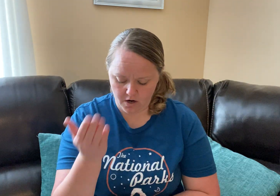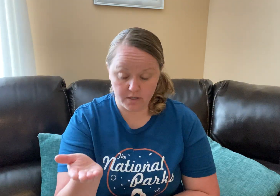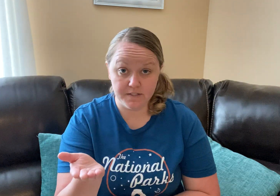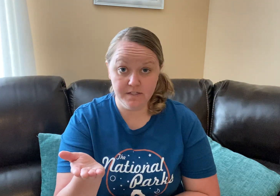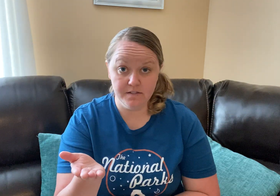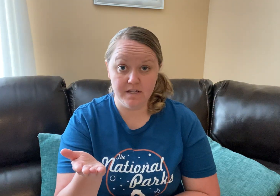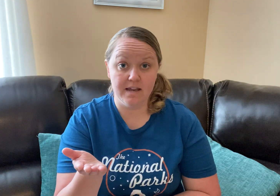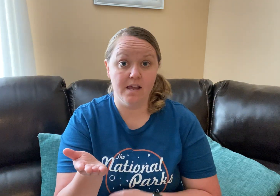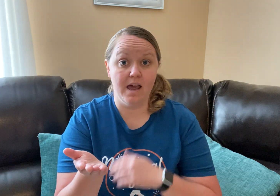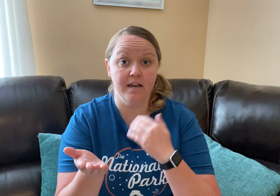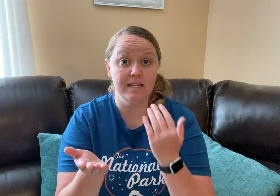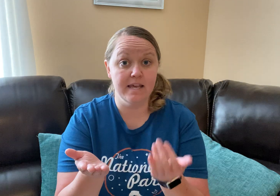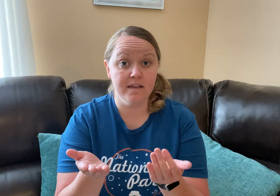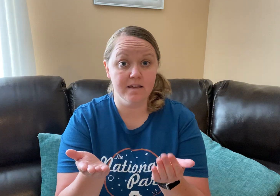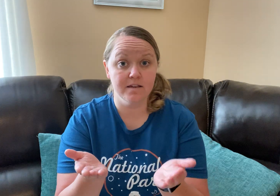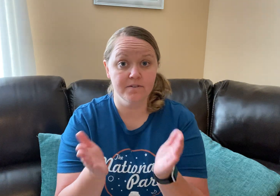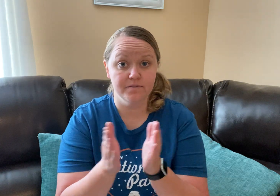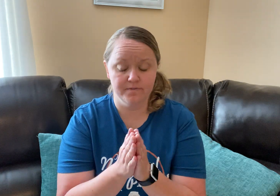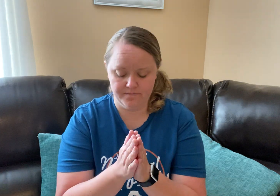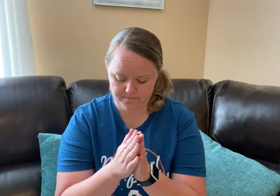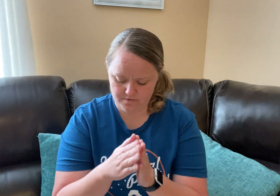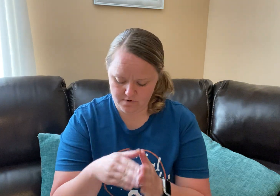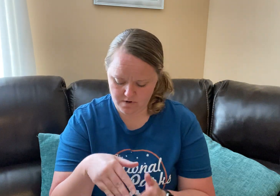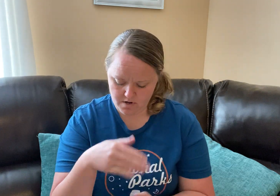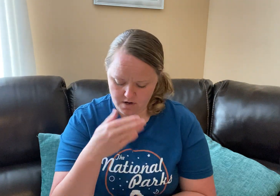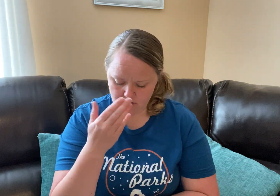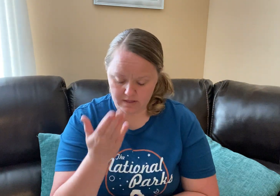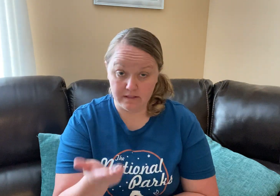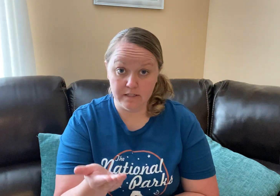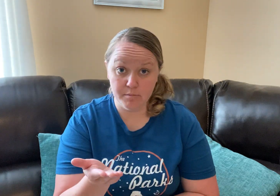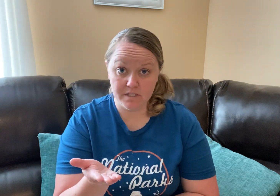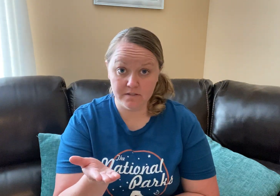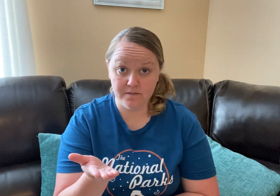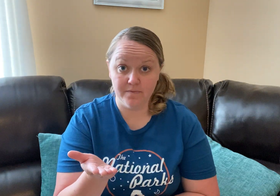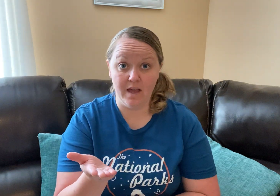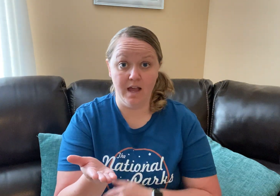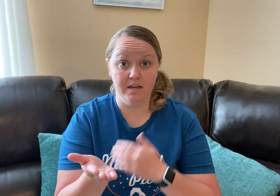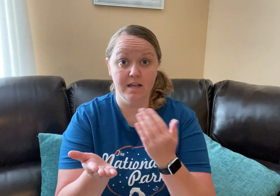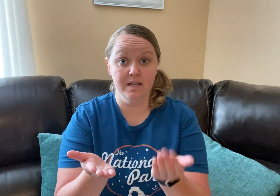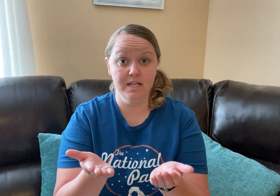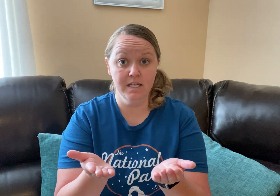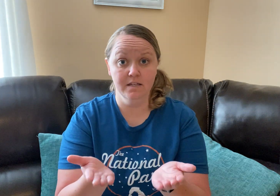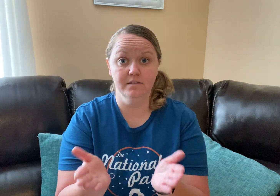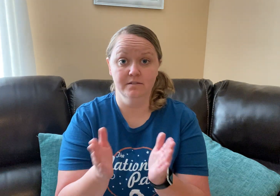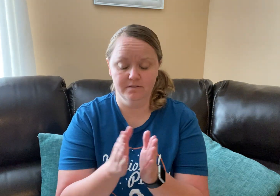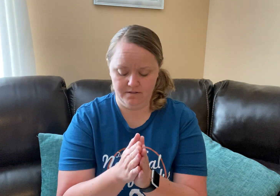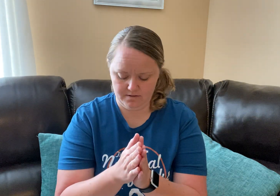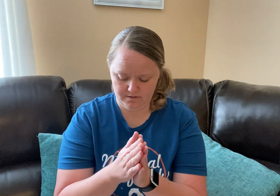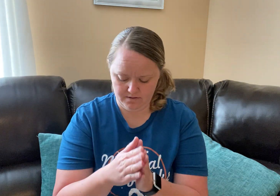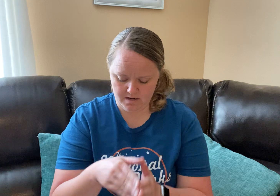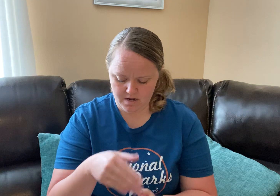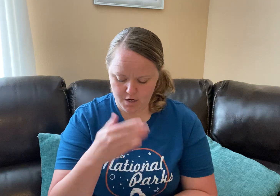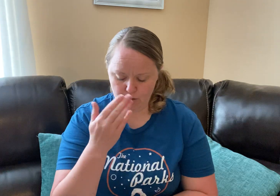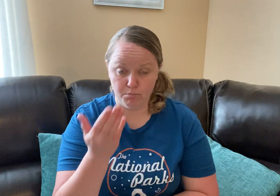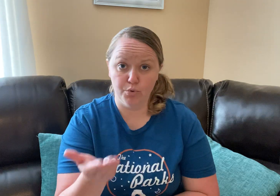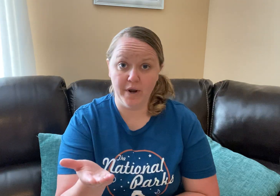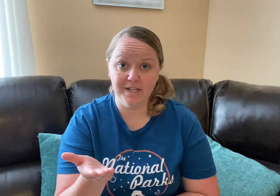Artist, add ick. Limit, add ed. Bright,